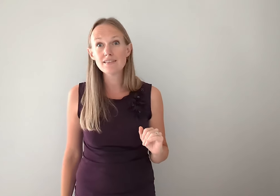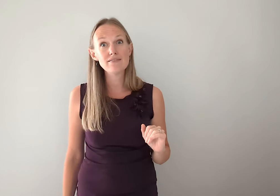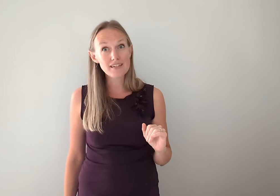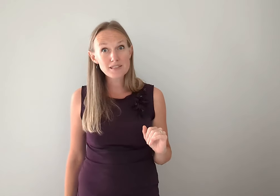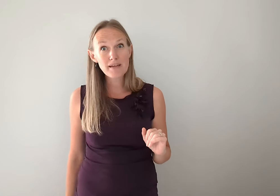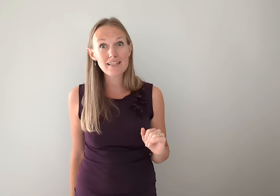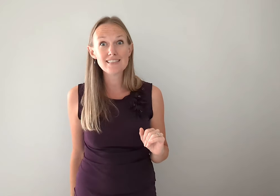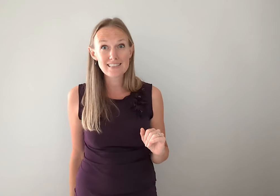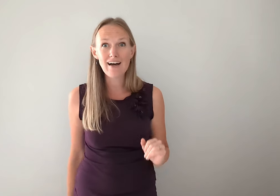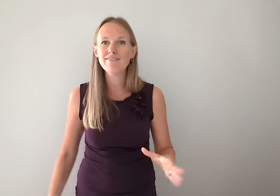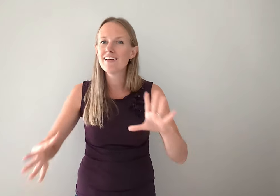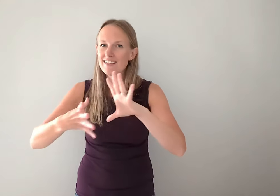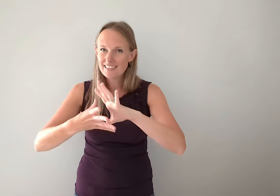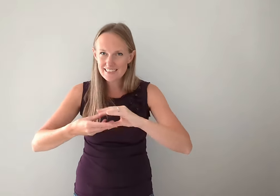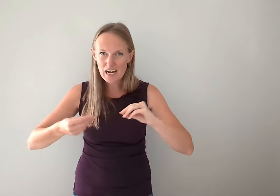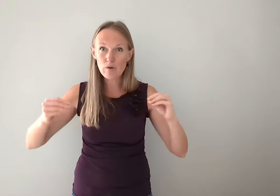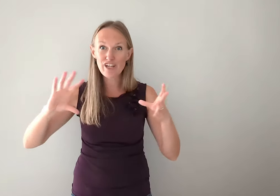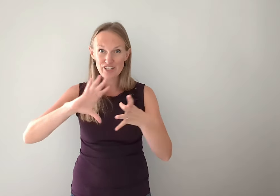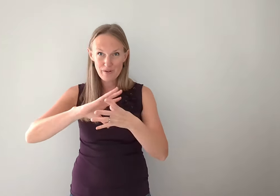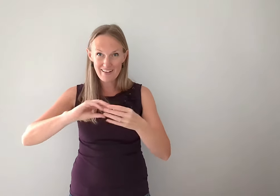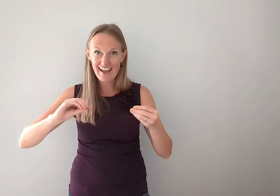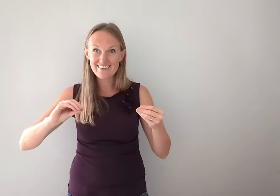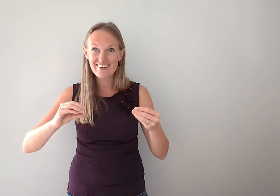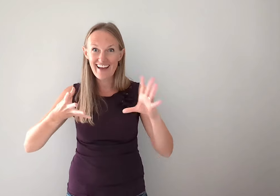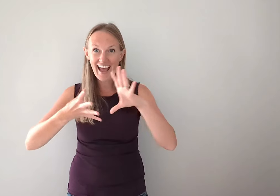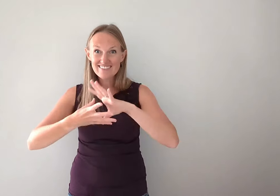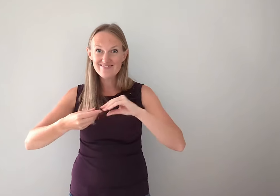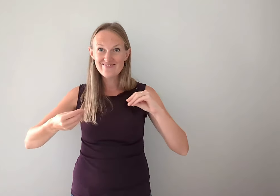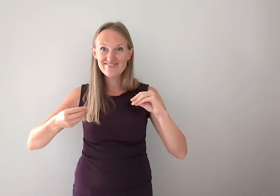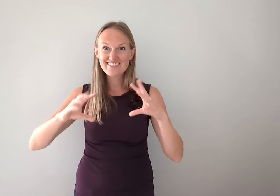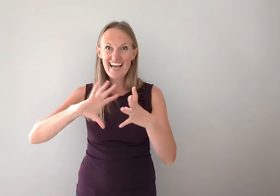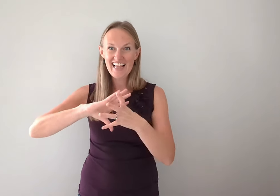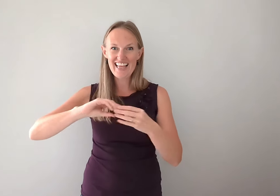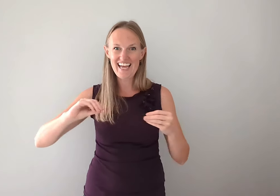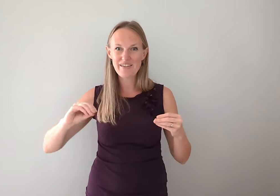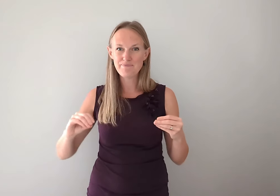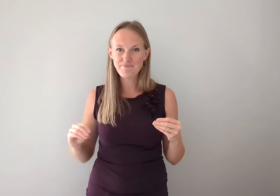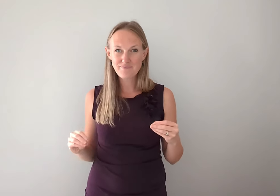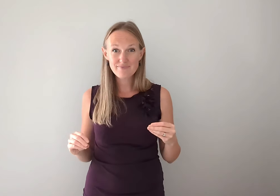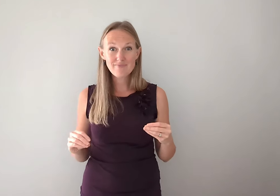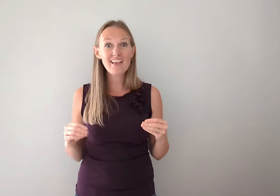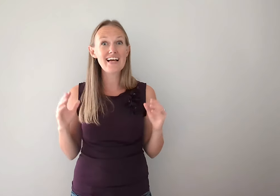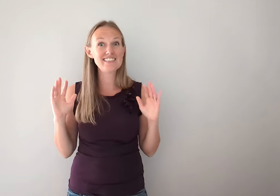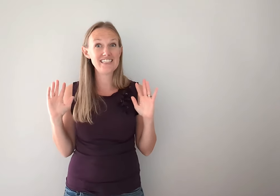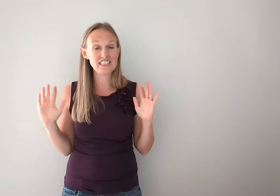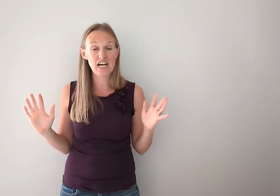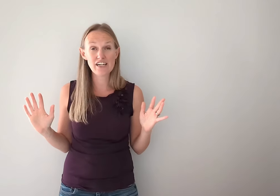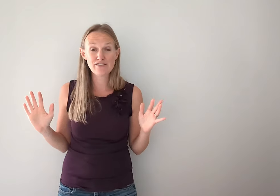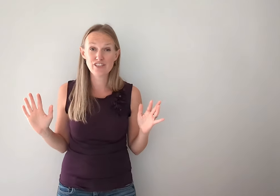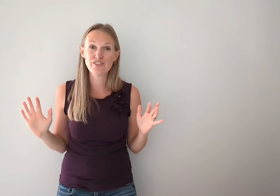and fingerspelling is tough. This is how we're going to do clay. Okay. Clay. That's the entire first